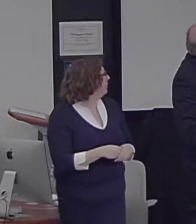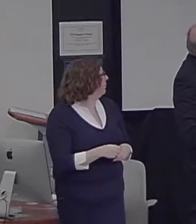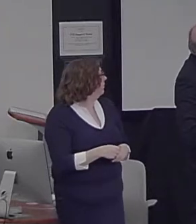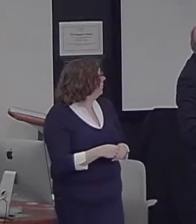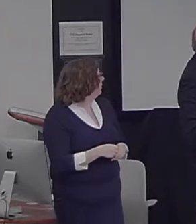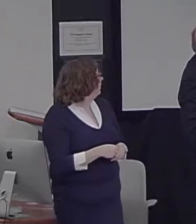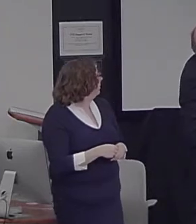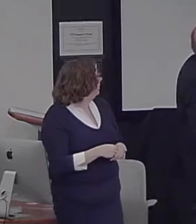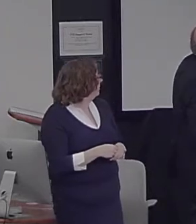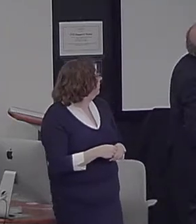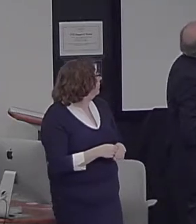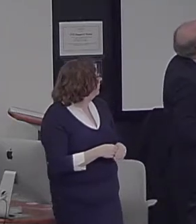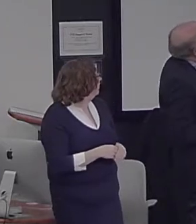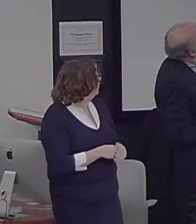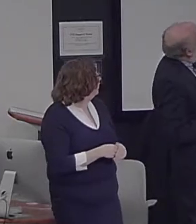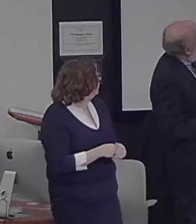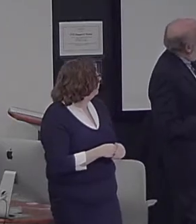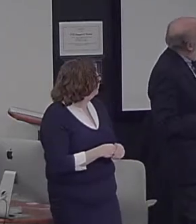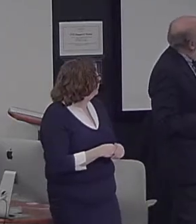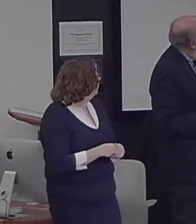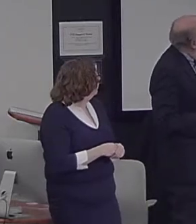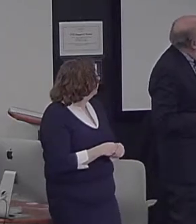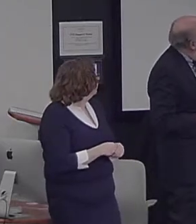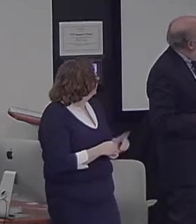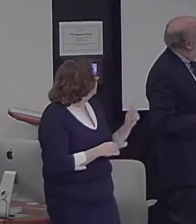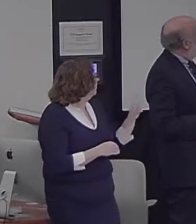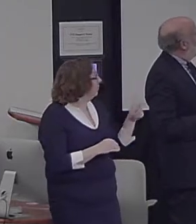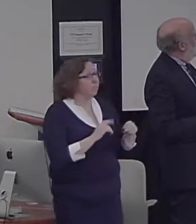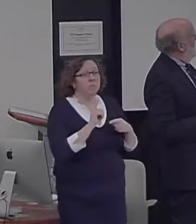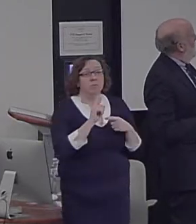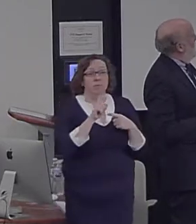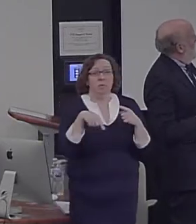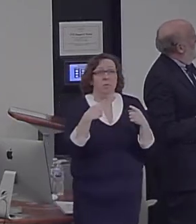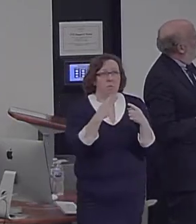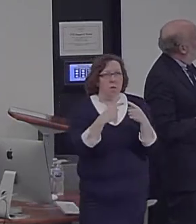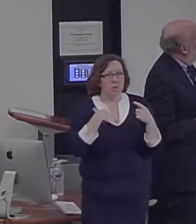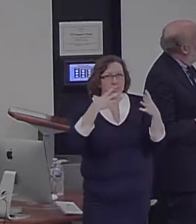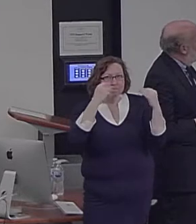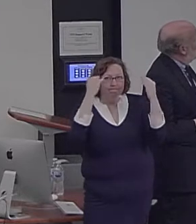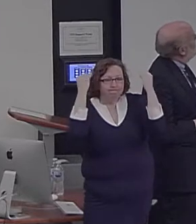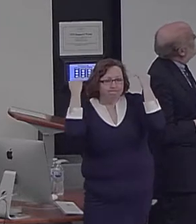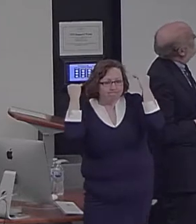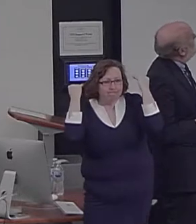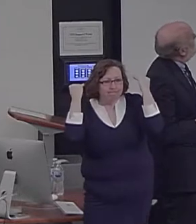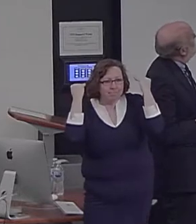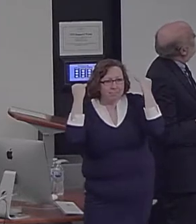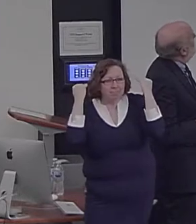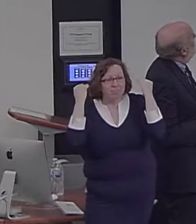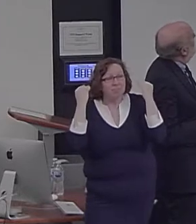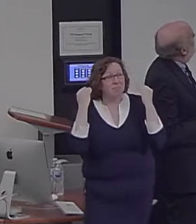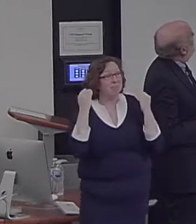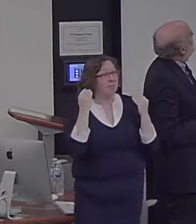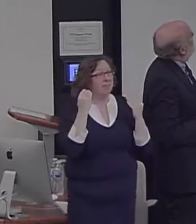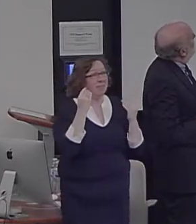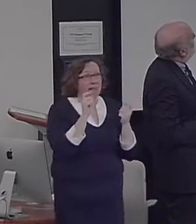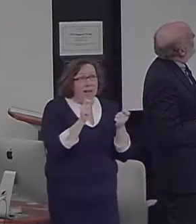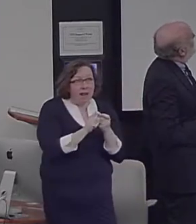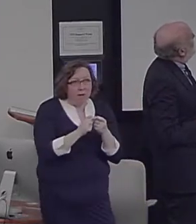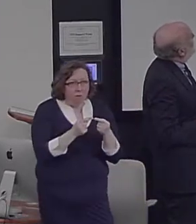There we go. When you do that contrast, that identical contrast that I just told you about, when you're asking the question